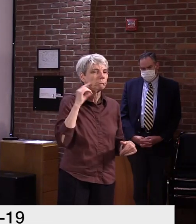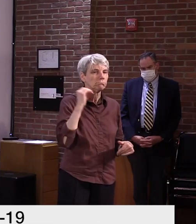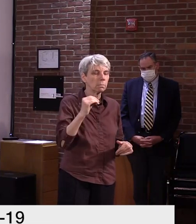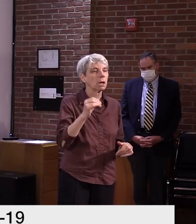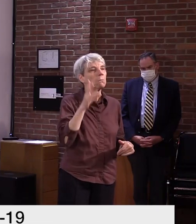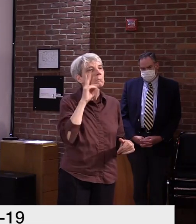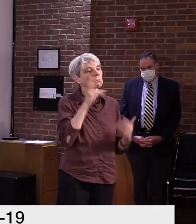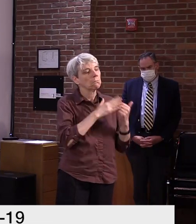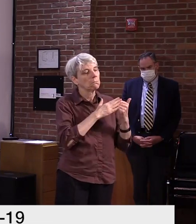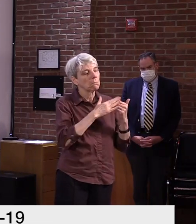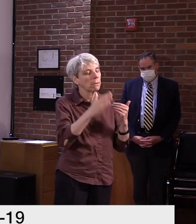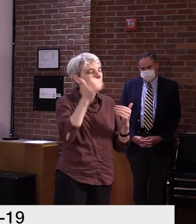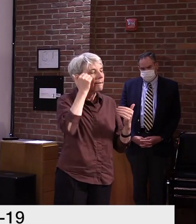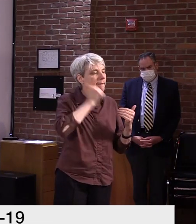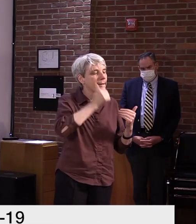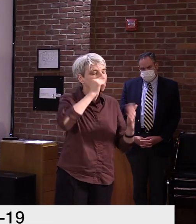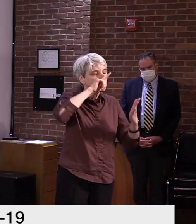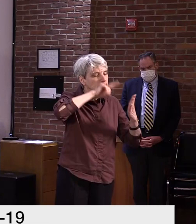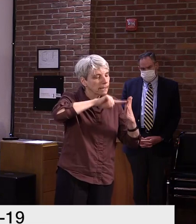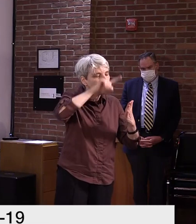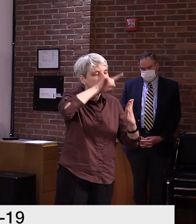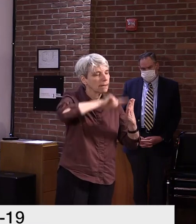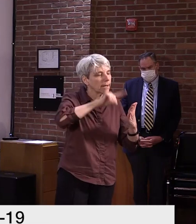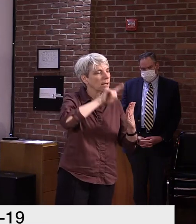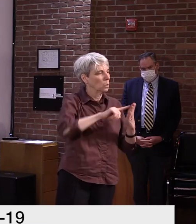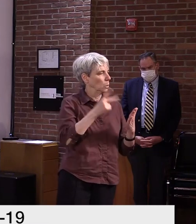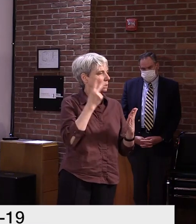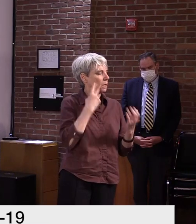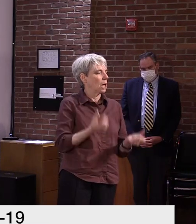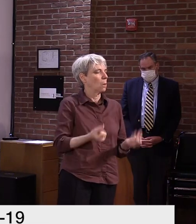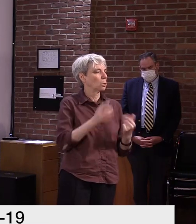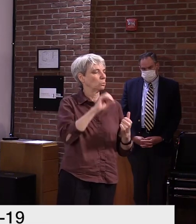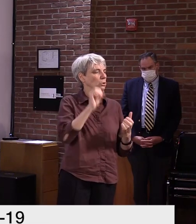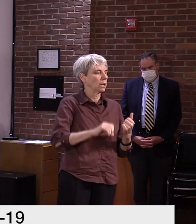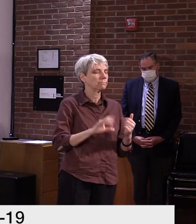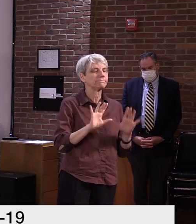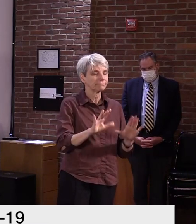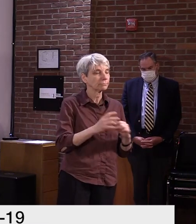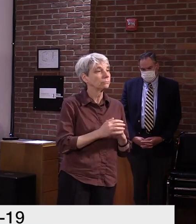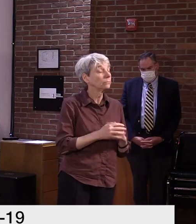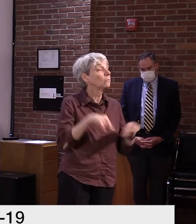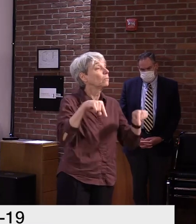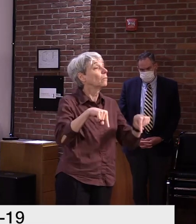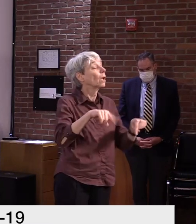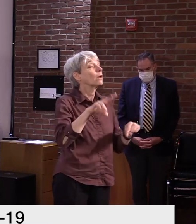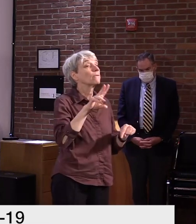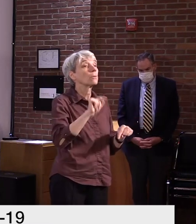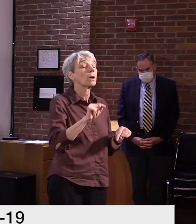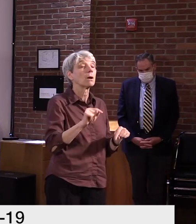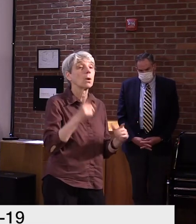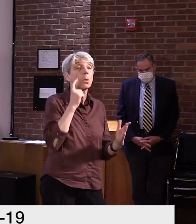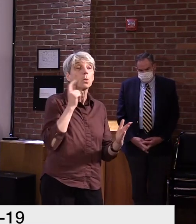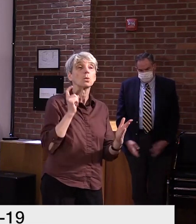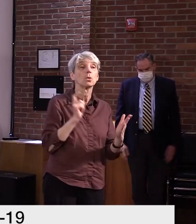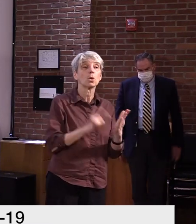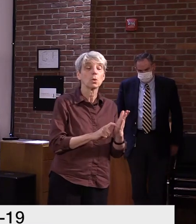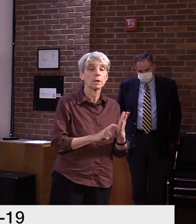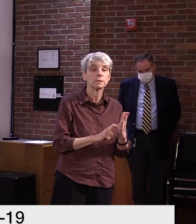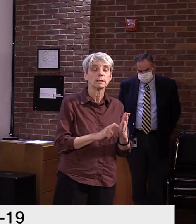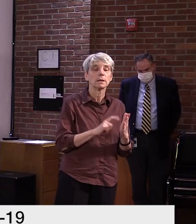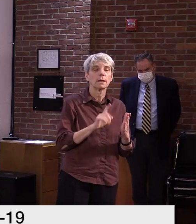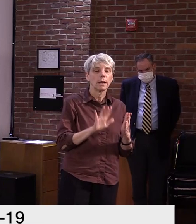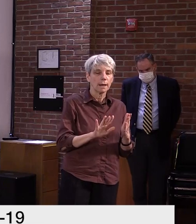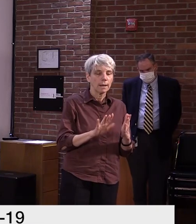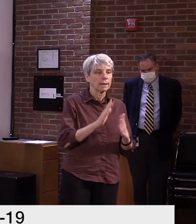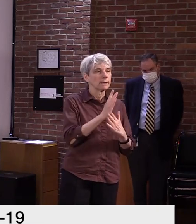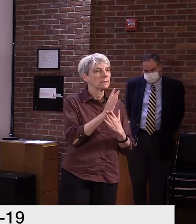we review the claims on a daily basis. What kind of triggered for us is that we are seeing a